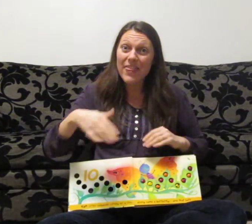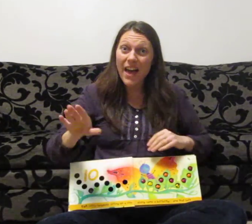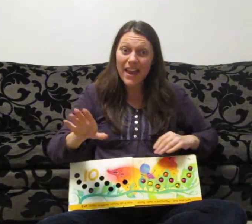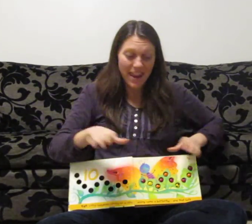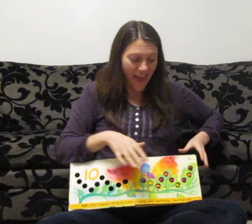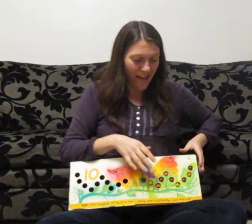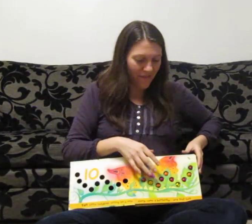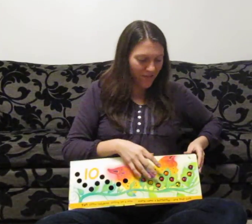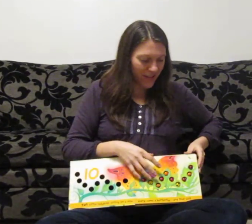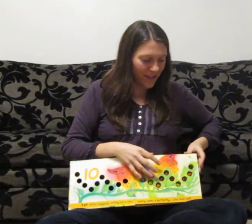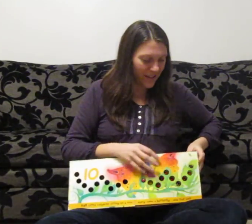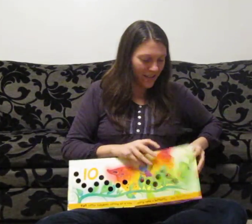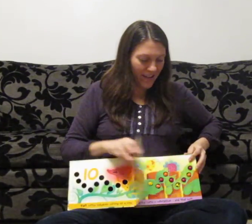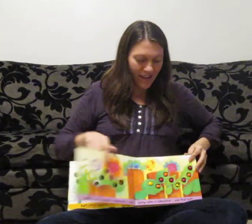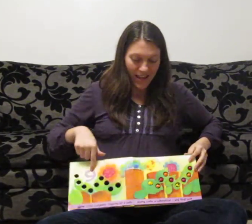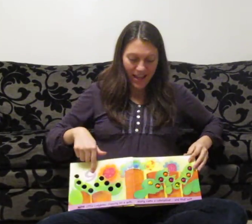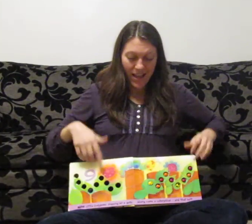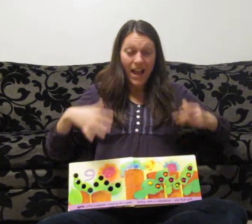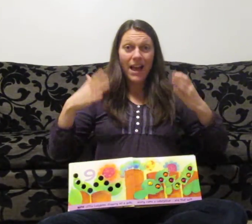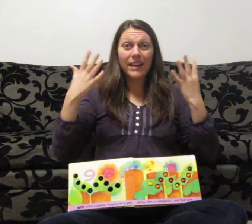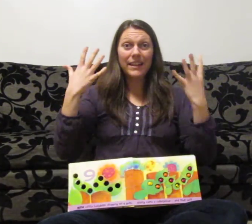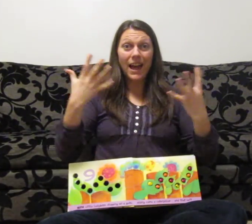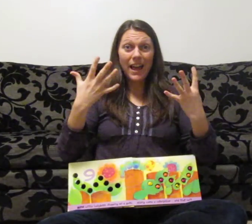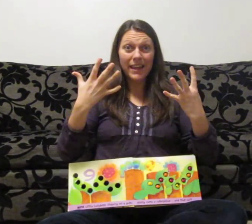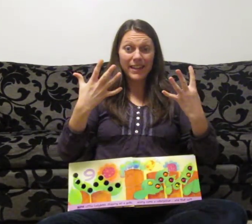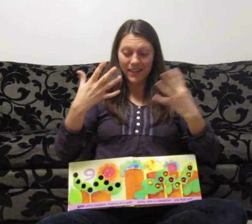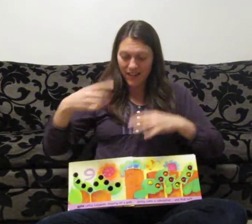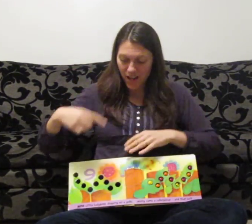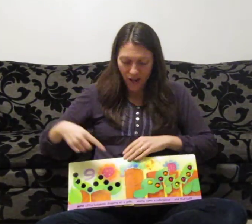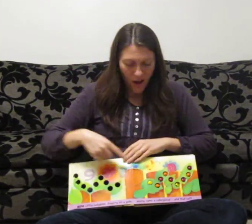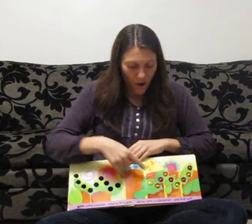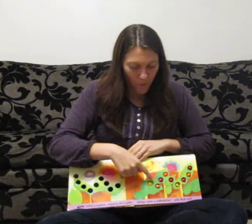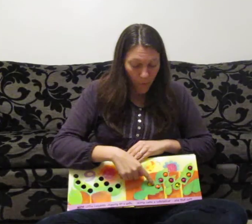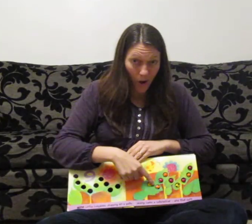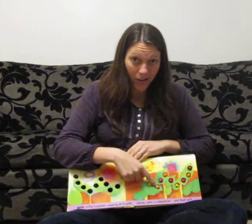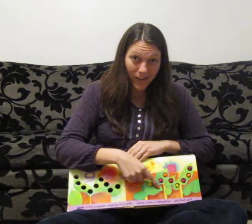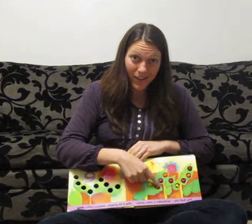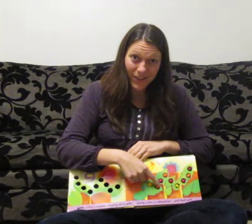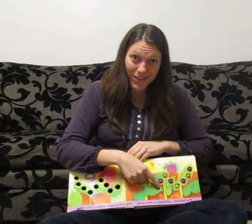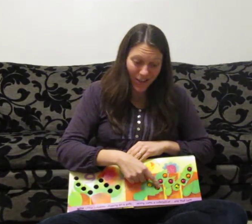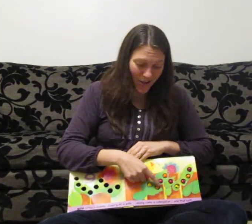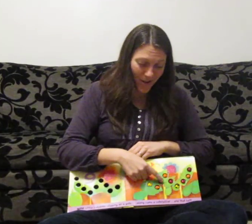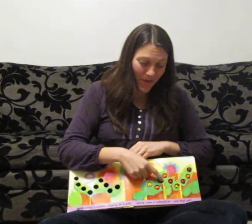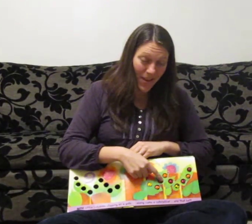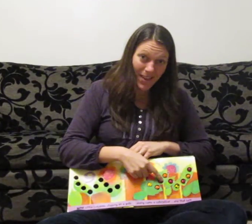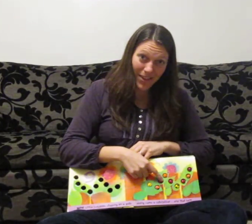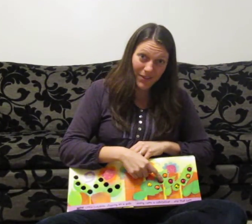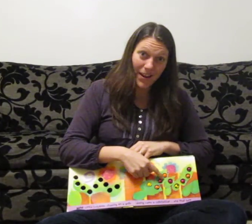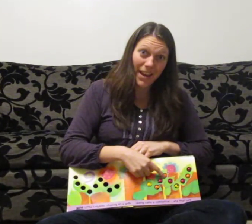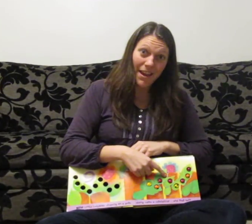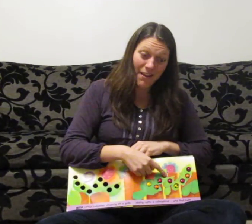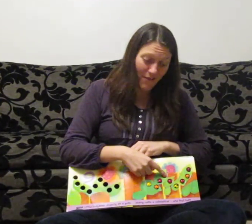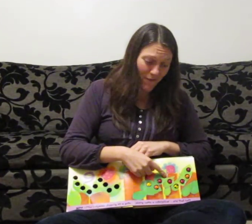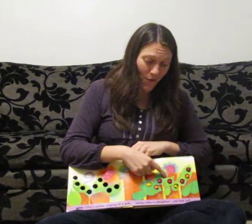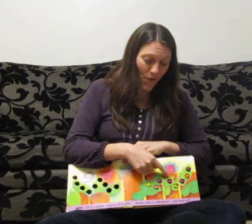that left nine. One, two, three, four,